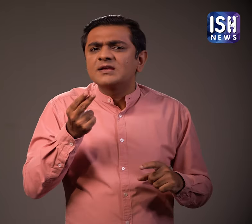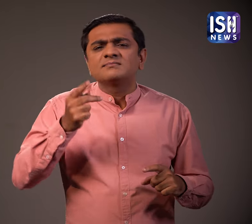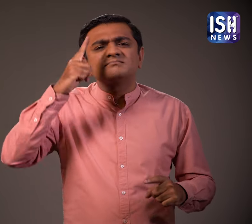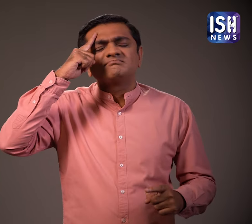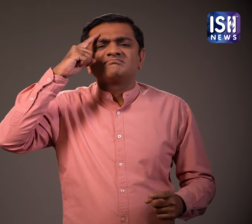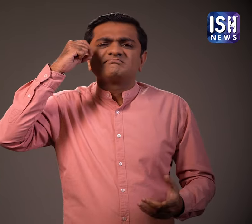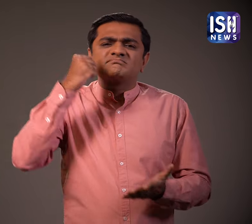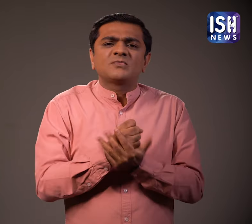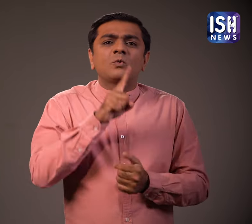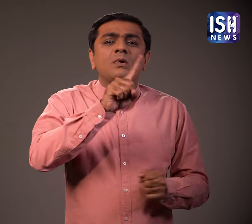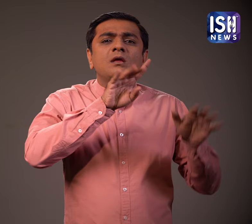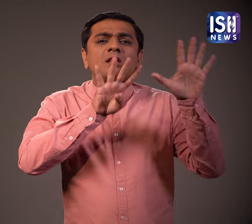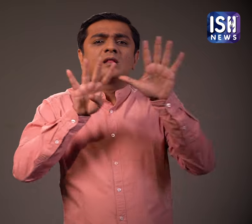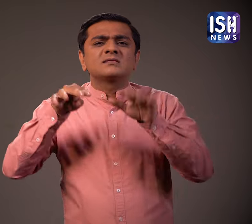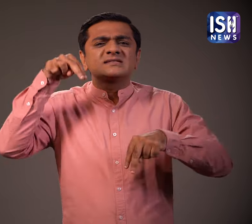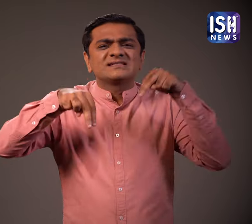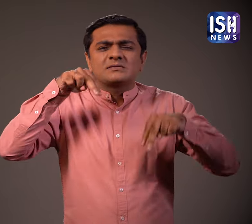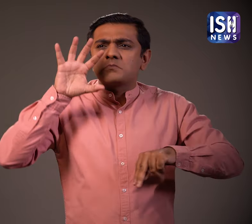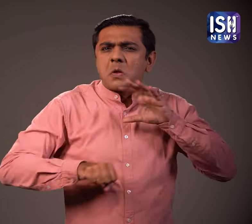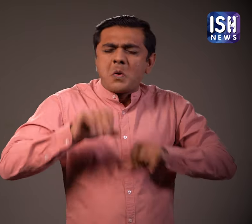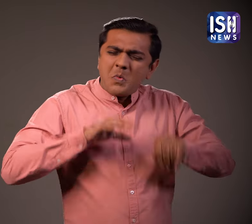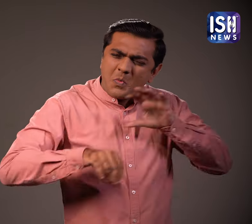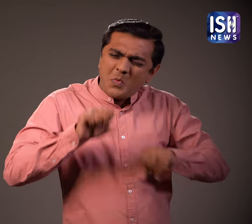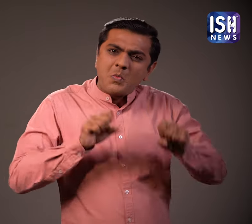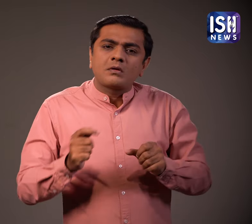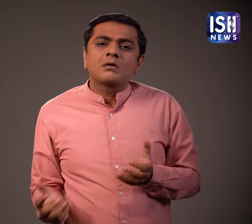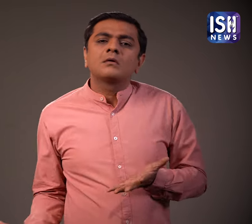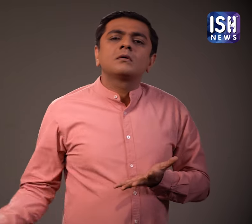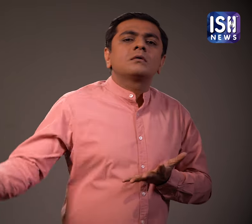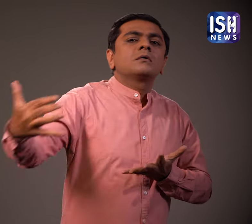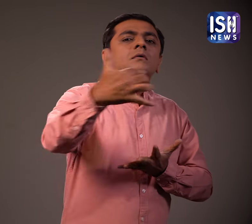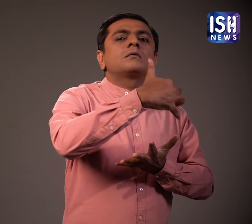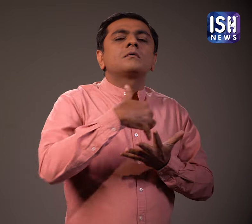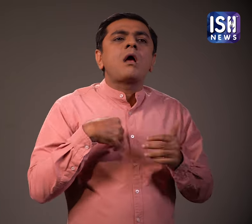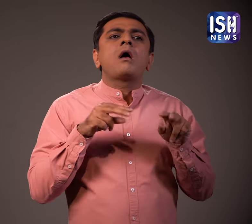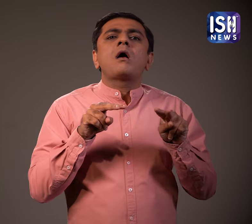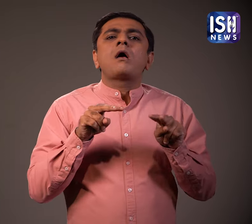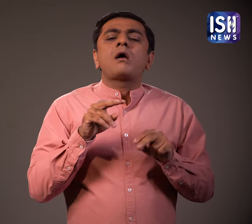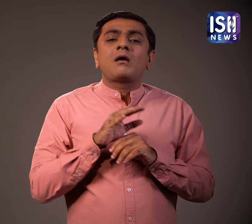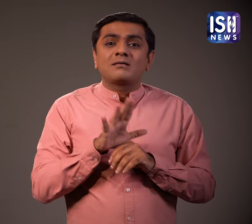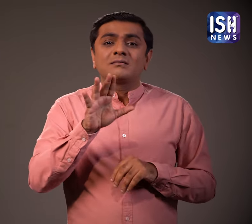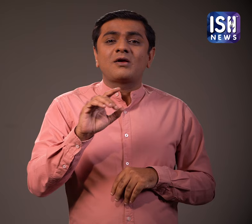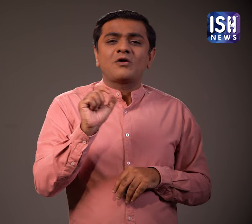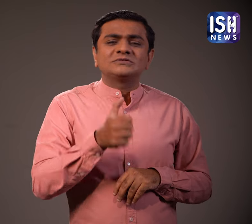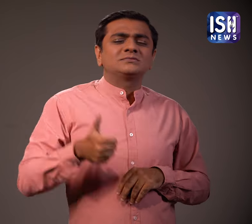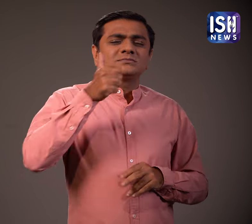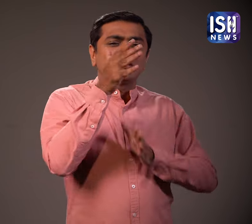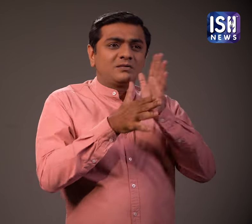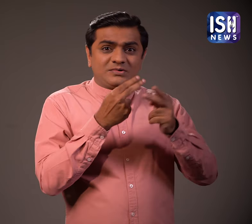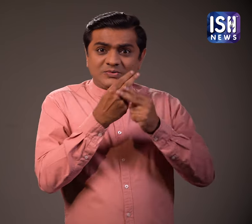Hence, 199 ticket checking staff were deployed, who caught the errant commuters and collected fines. The official